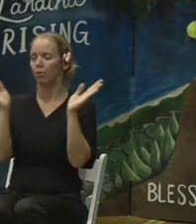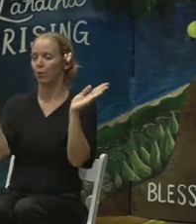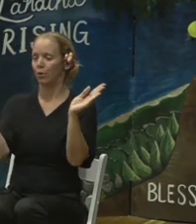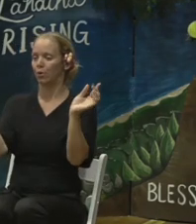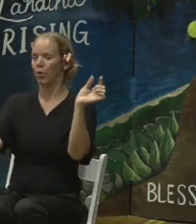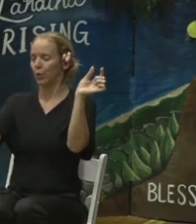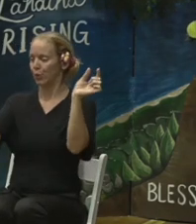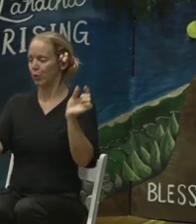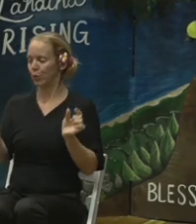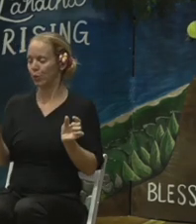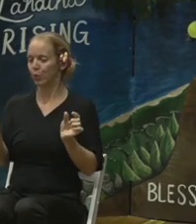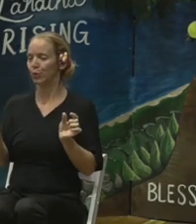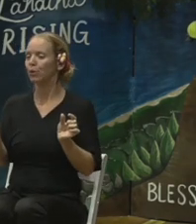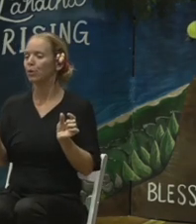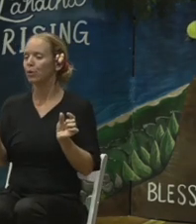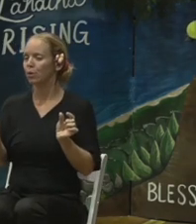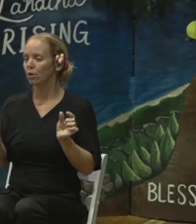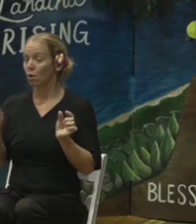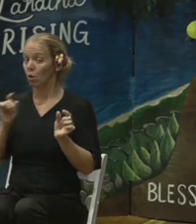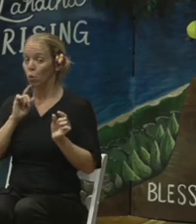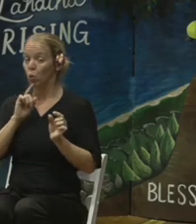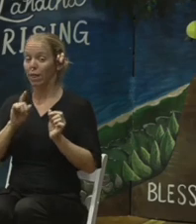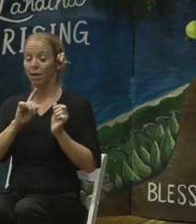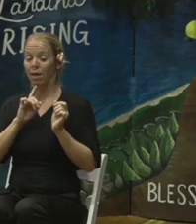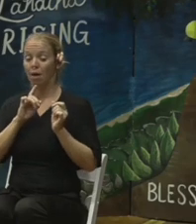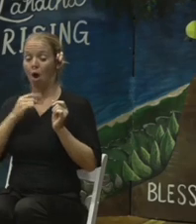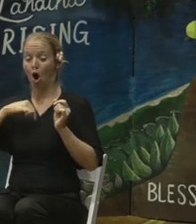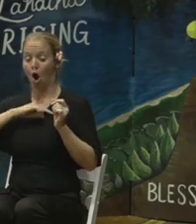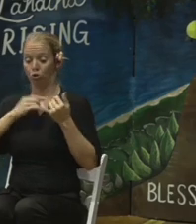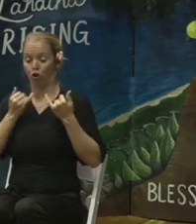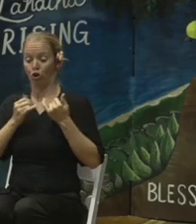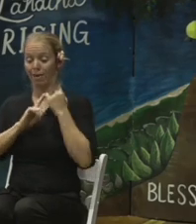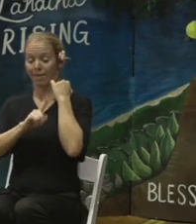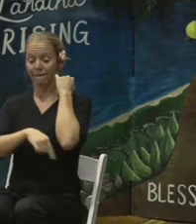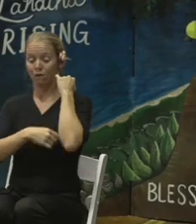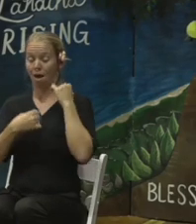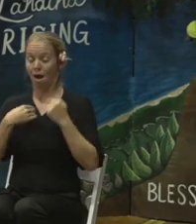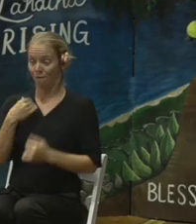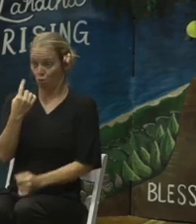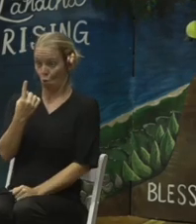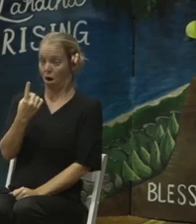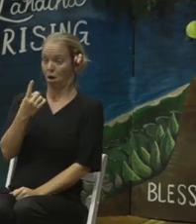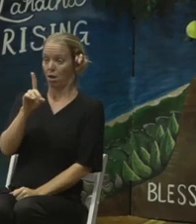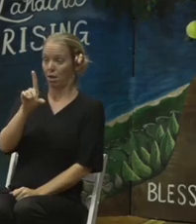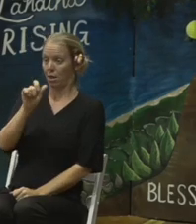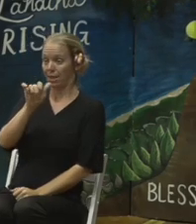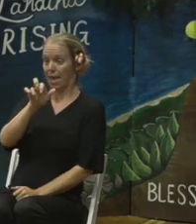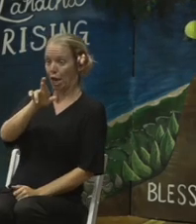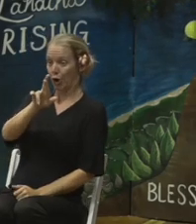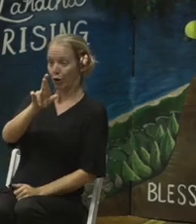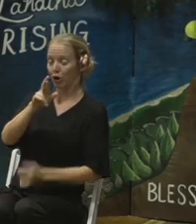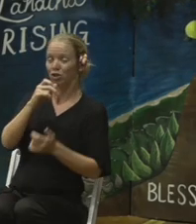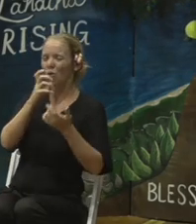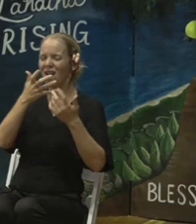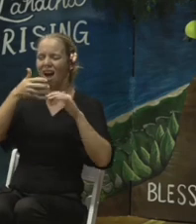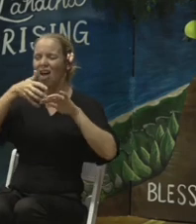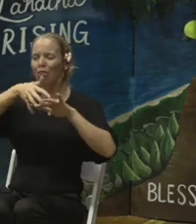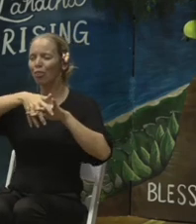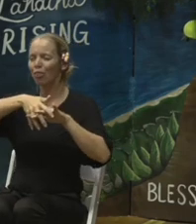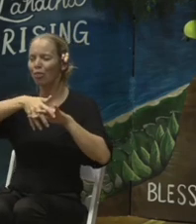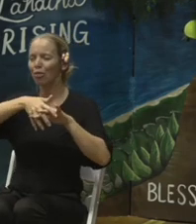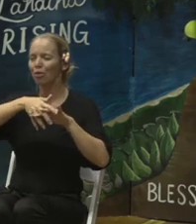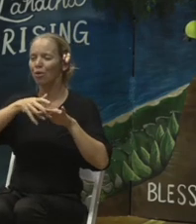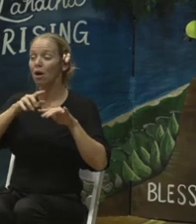as a Subtitle D landfill, only has one layer of liner. This one has dual layers. The green